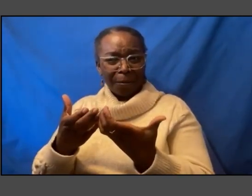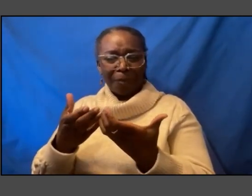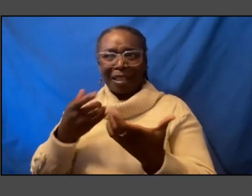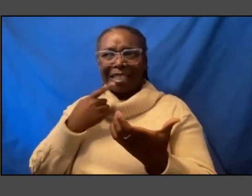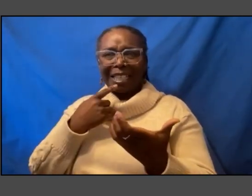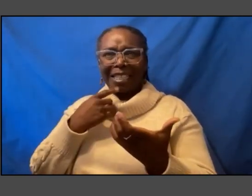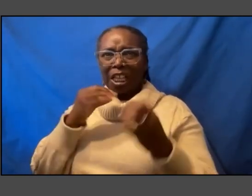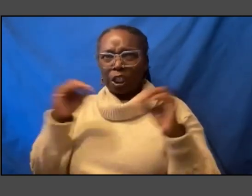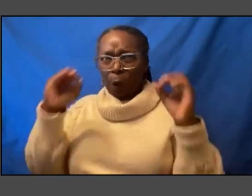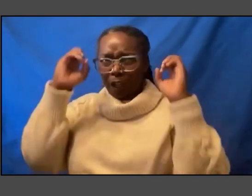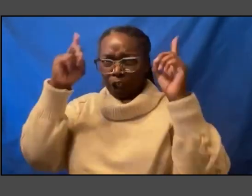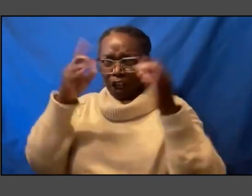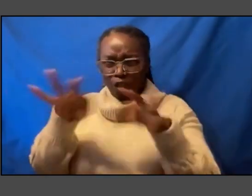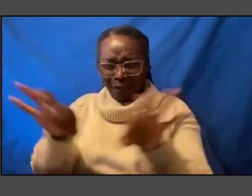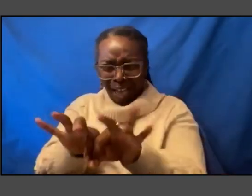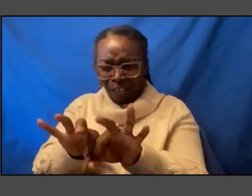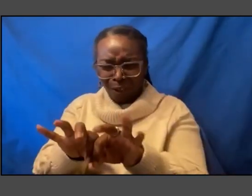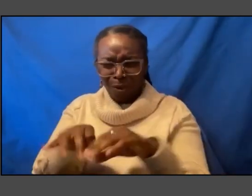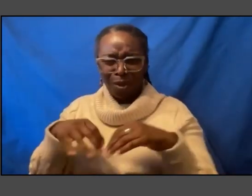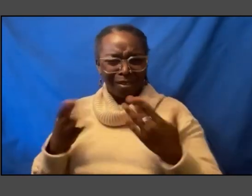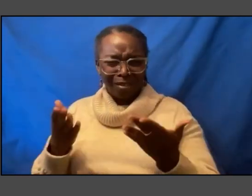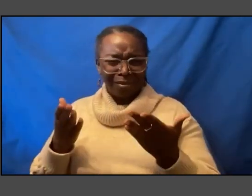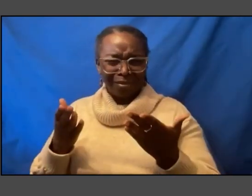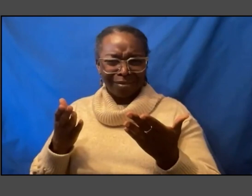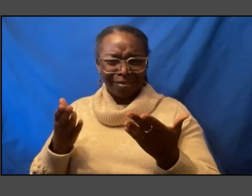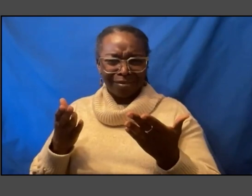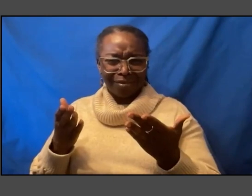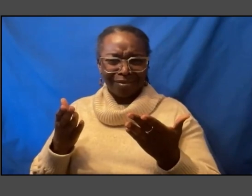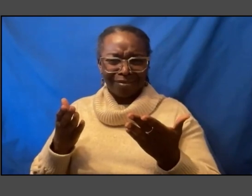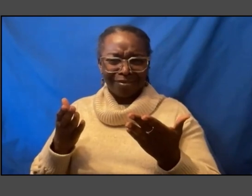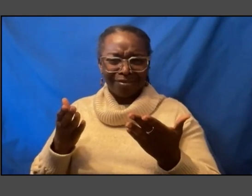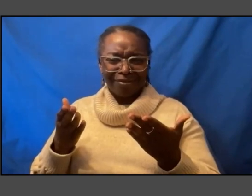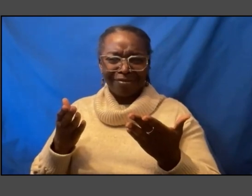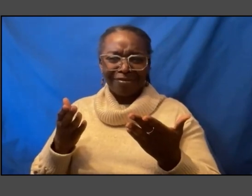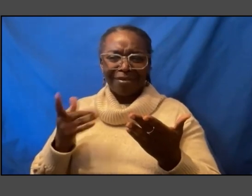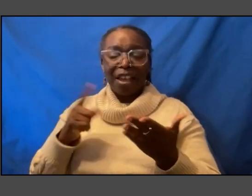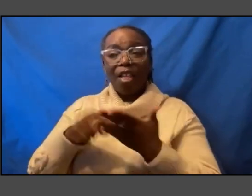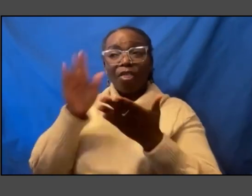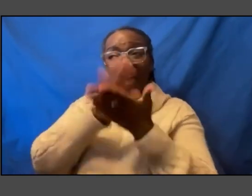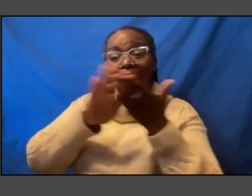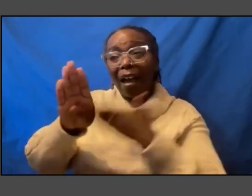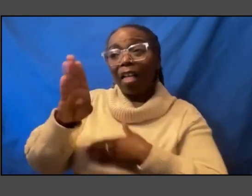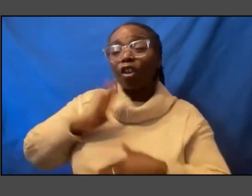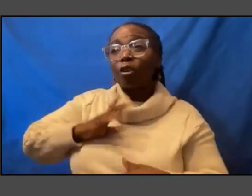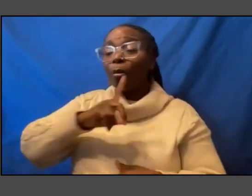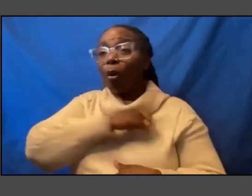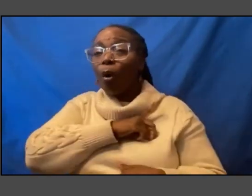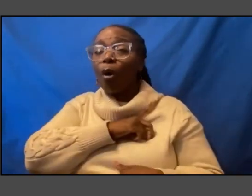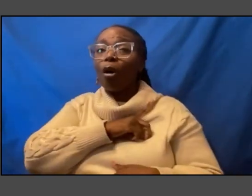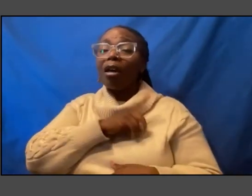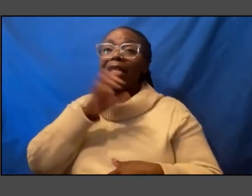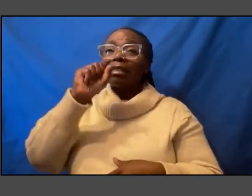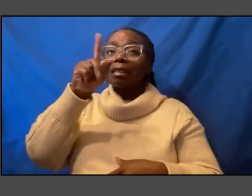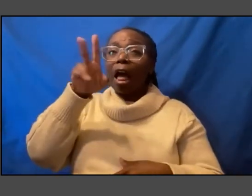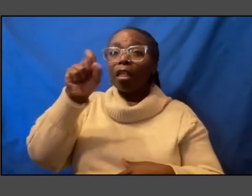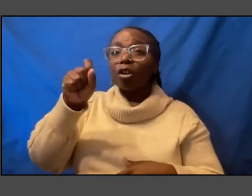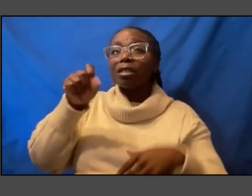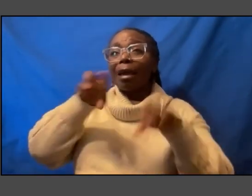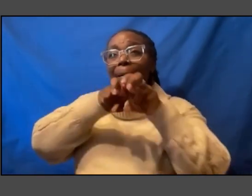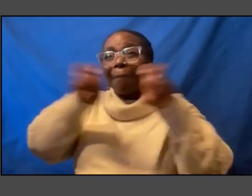this of course put together by the college board with scholars with panels over many many many years and just